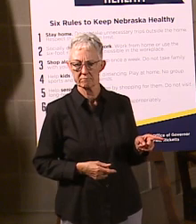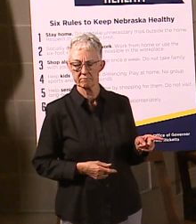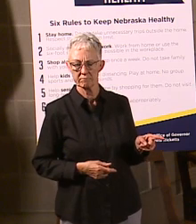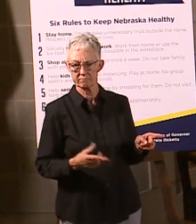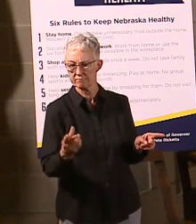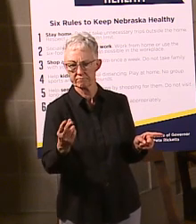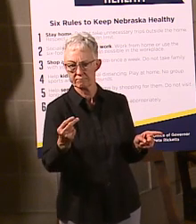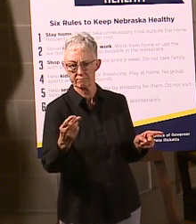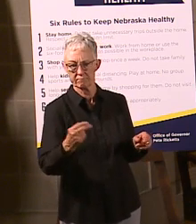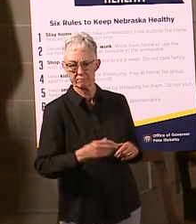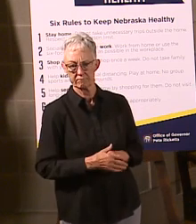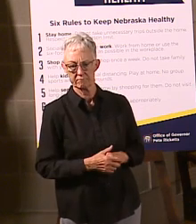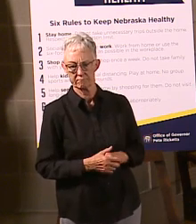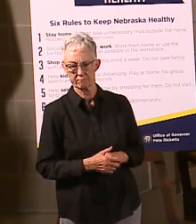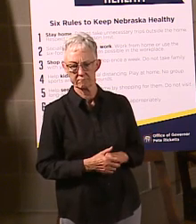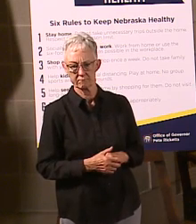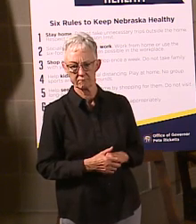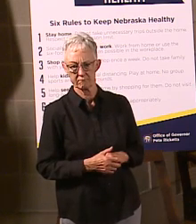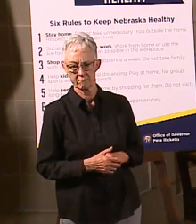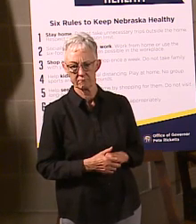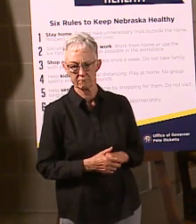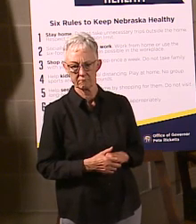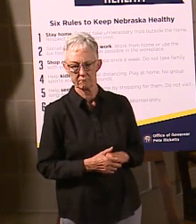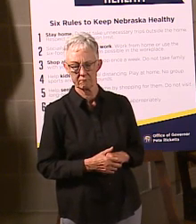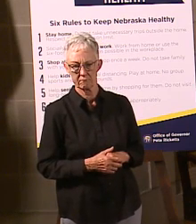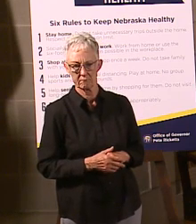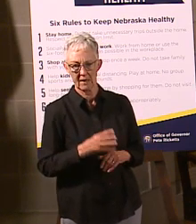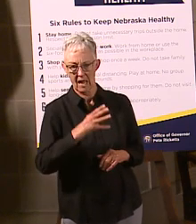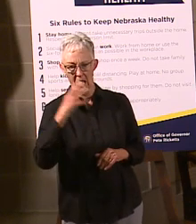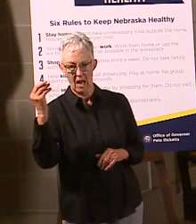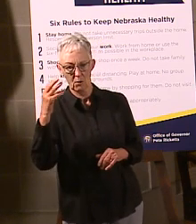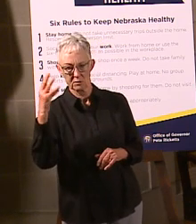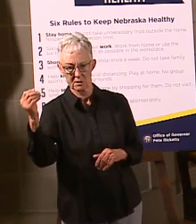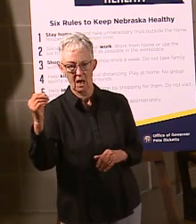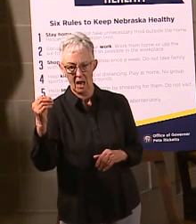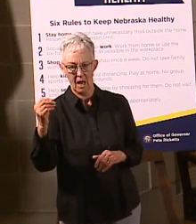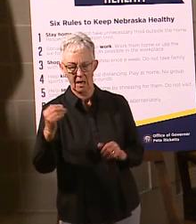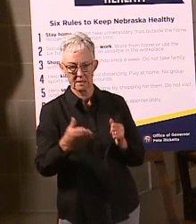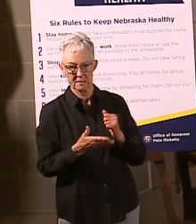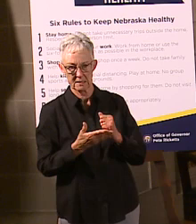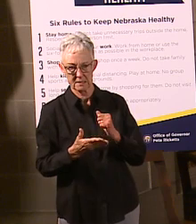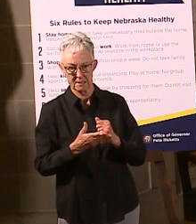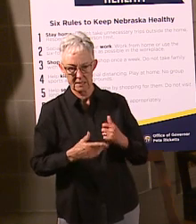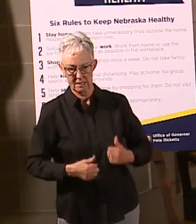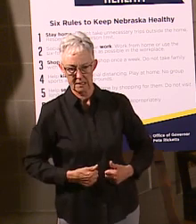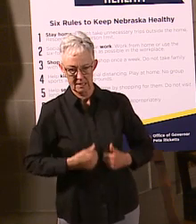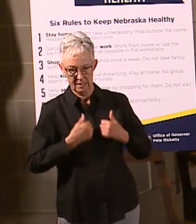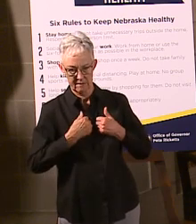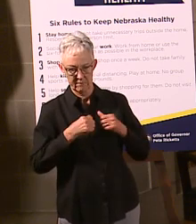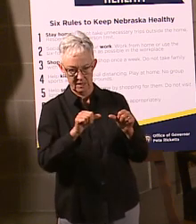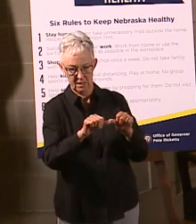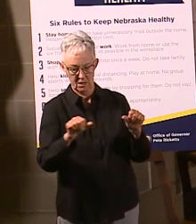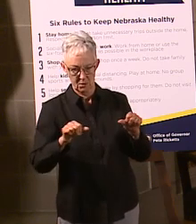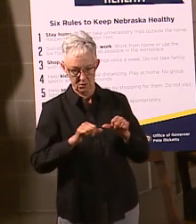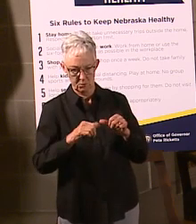number, but outside of the assisted living and skilled nursing facility, we've had